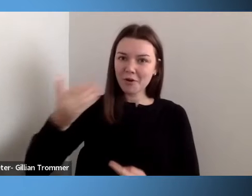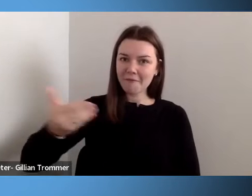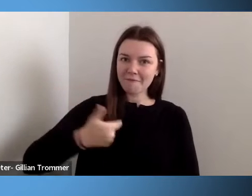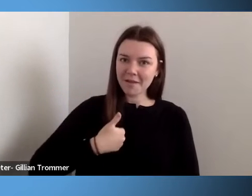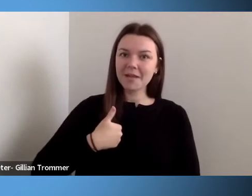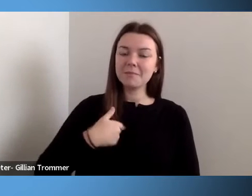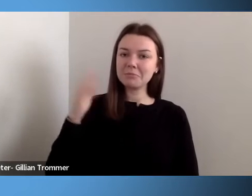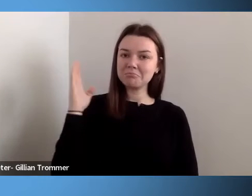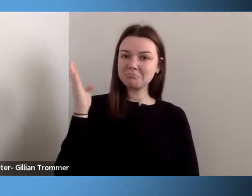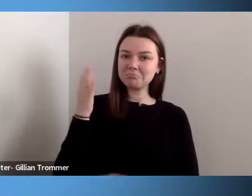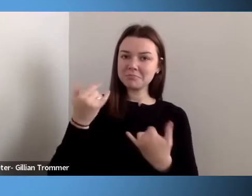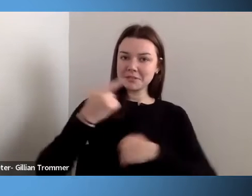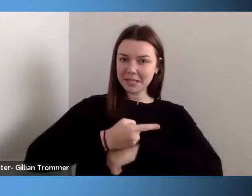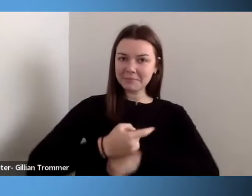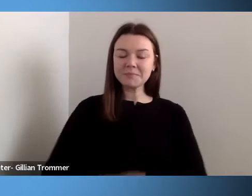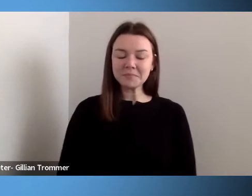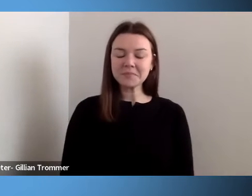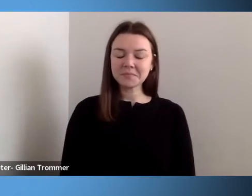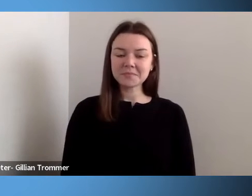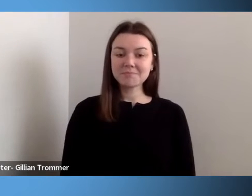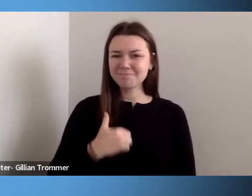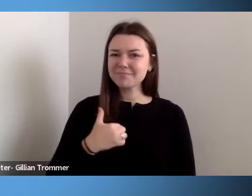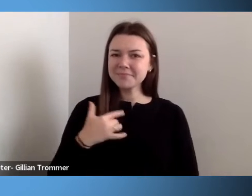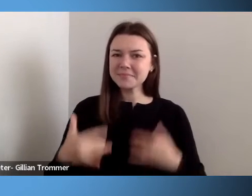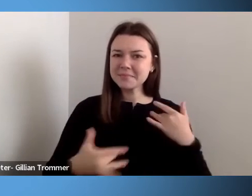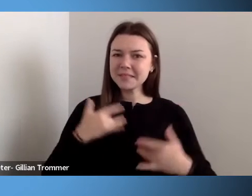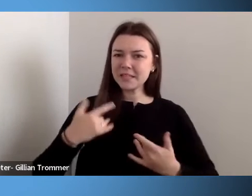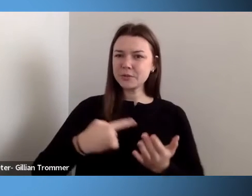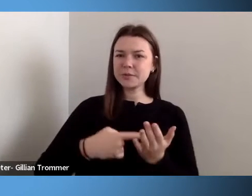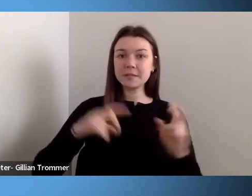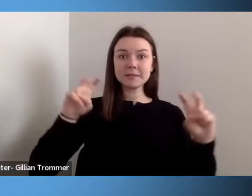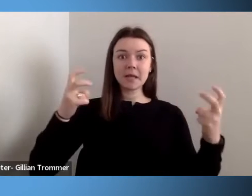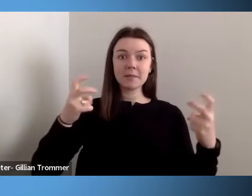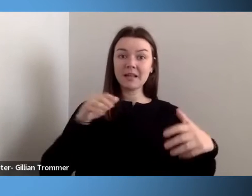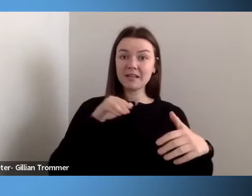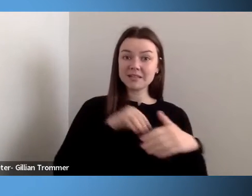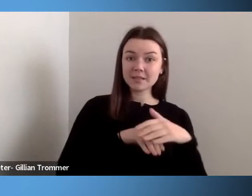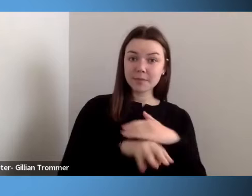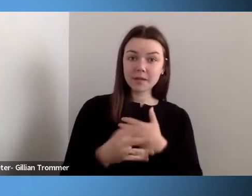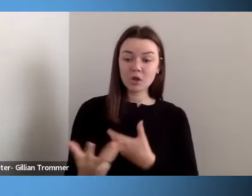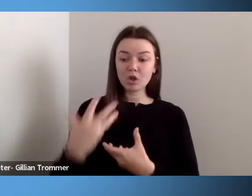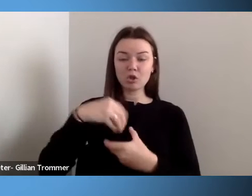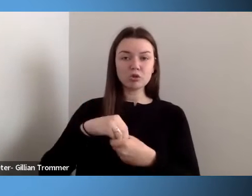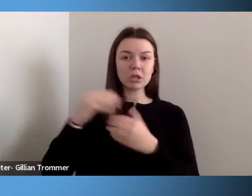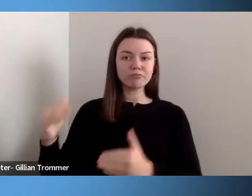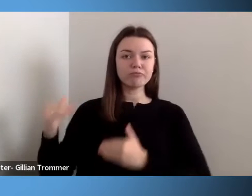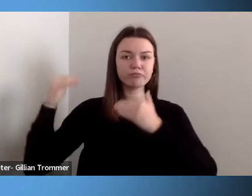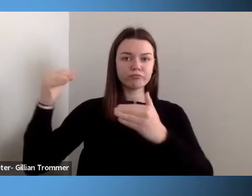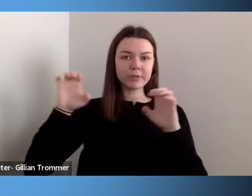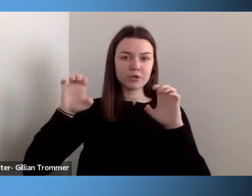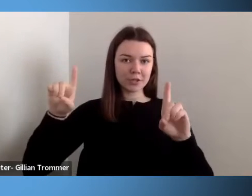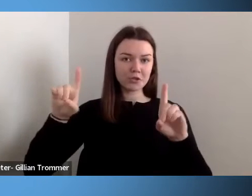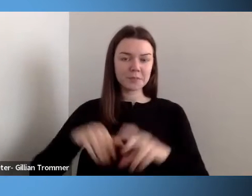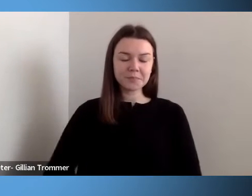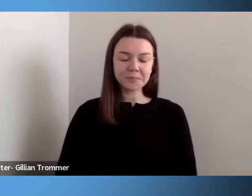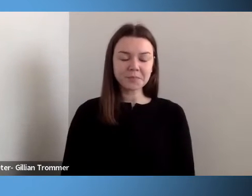most excited to discuss accessibility and inclusion in higher education. But first, I come